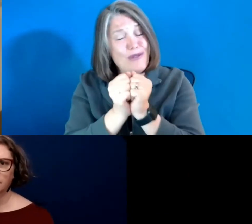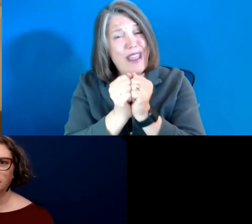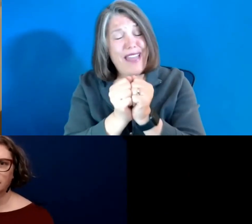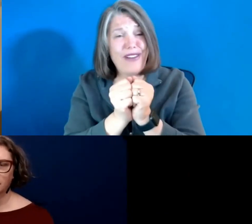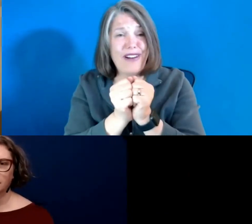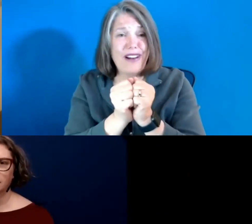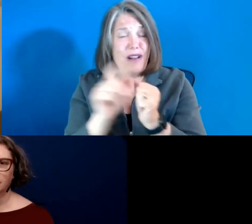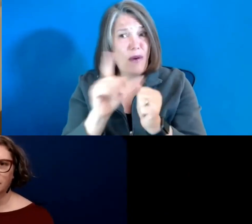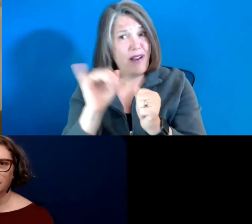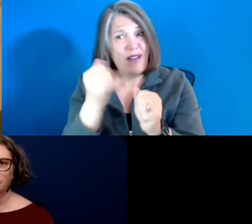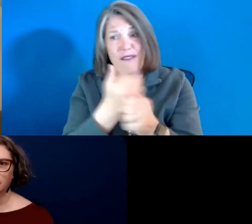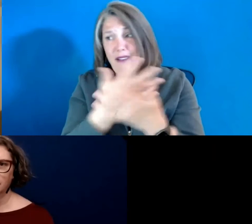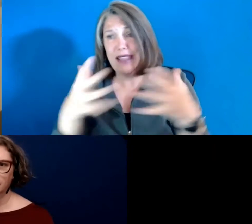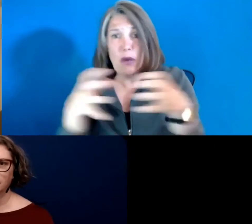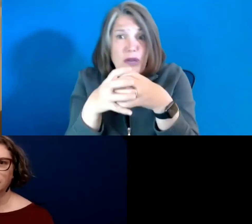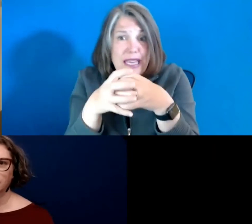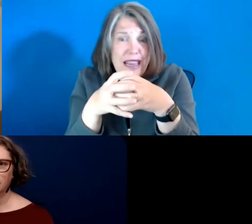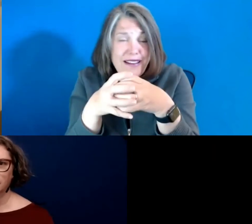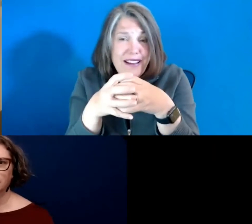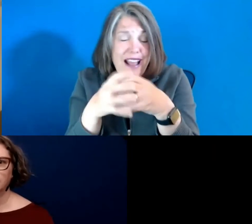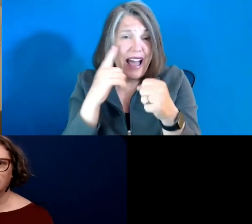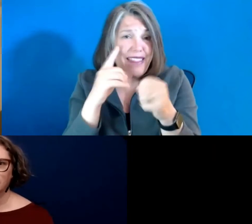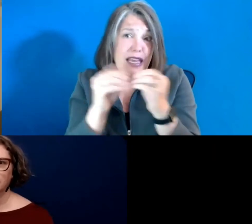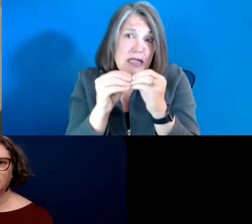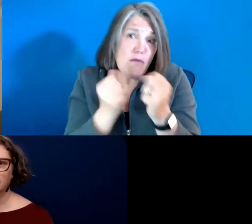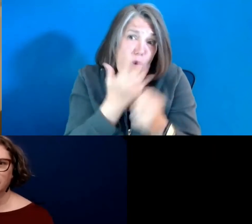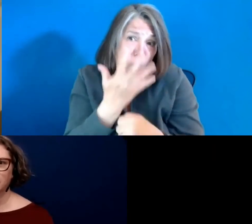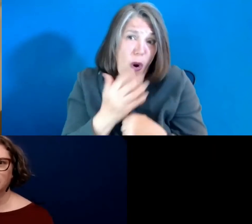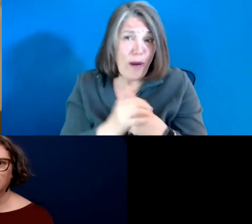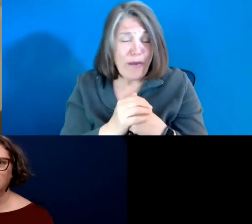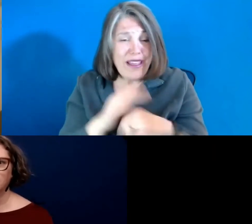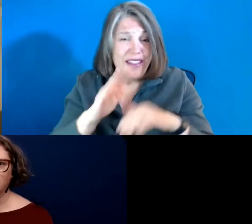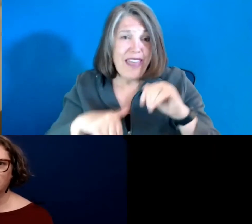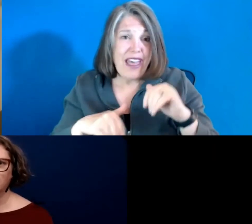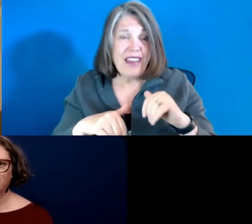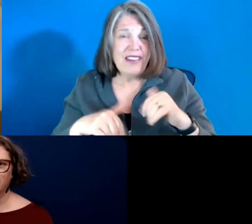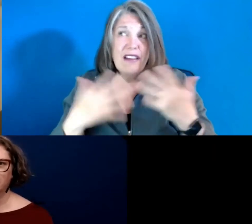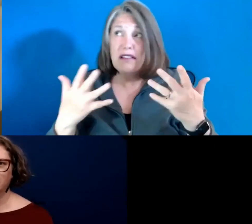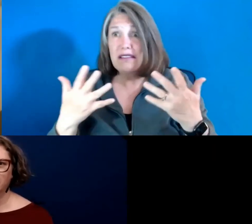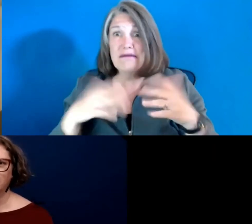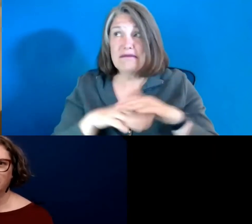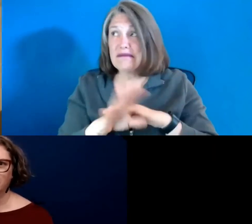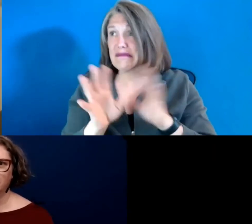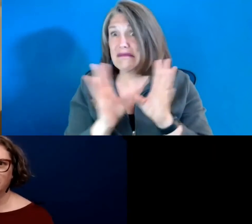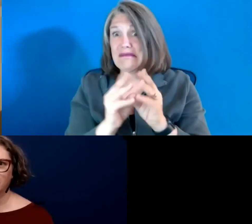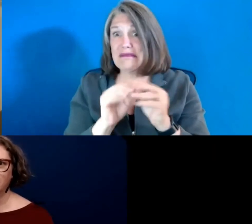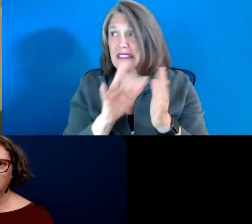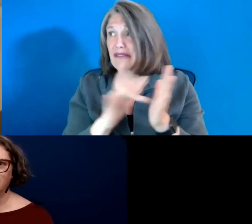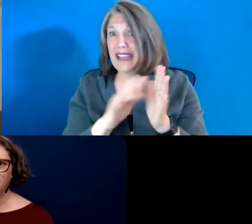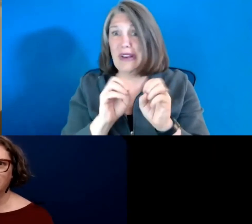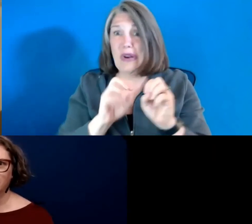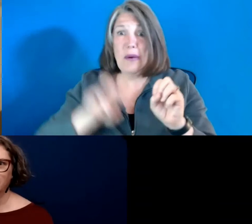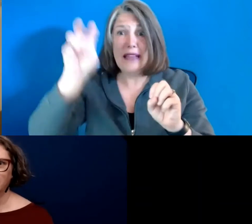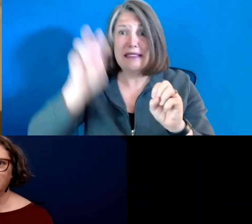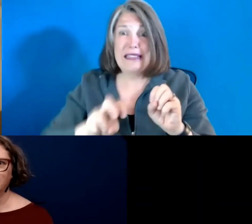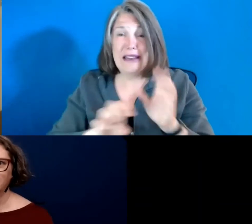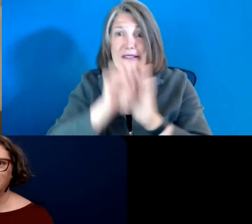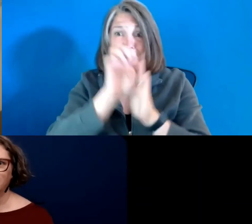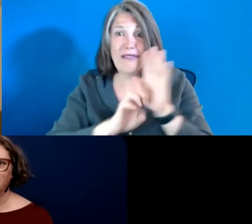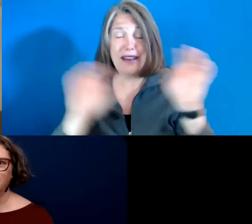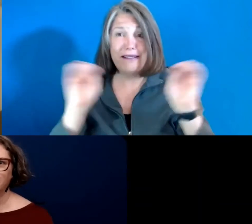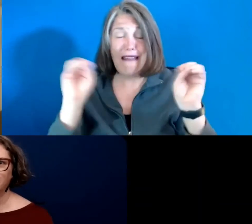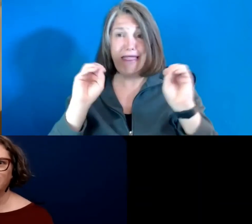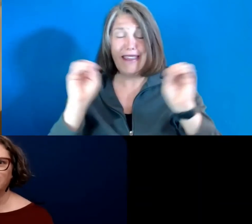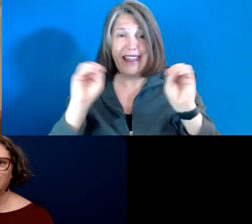everything were contained, I think it's a lot warmer than just going to a convention center. No escalators, no elevators. You can